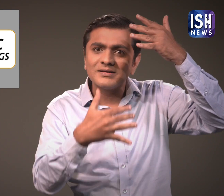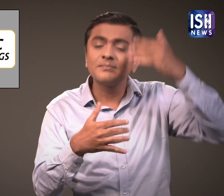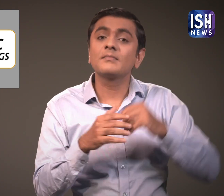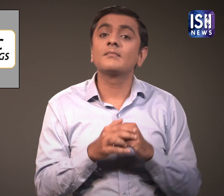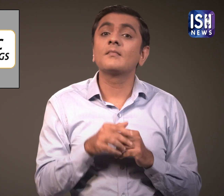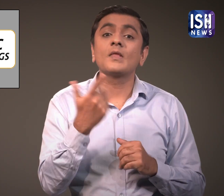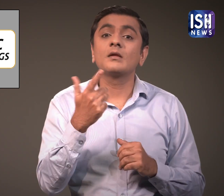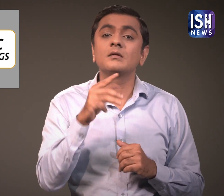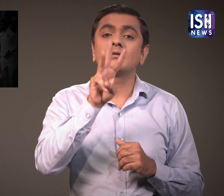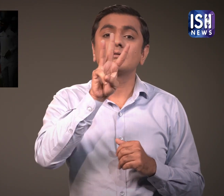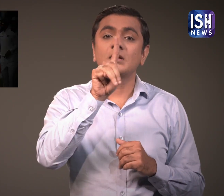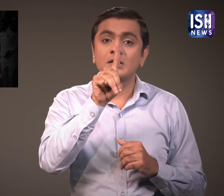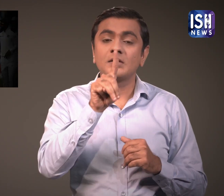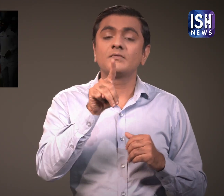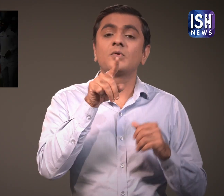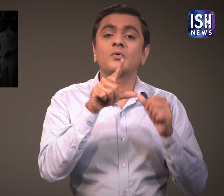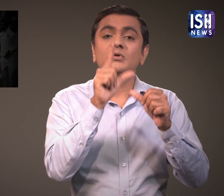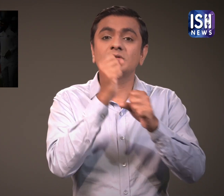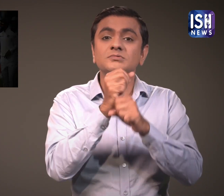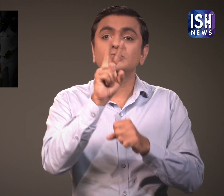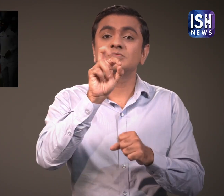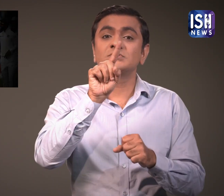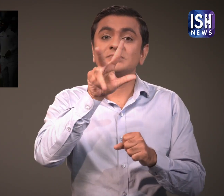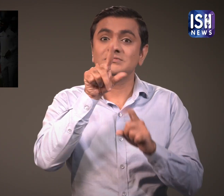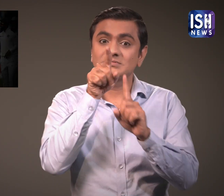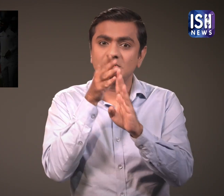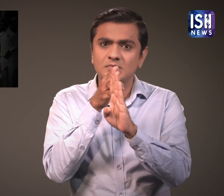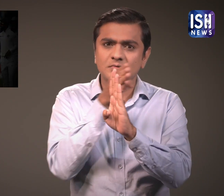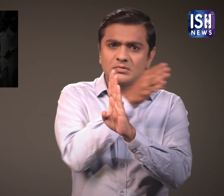Rankings as on 31st August 2018, qualified.